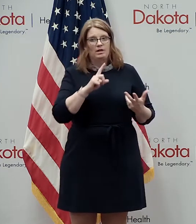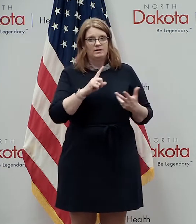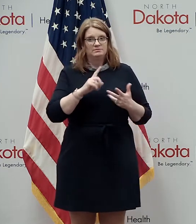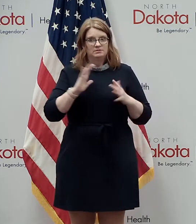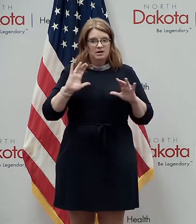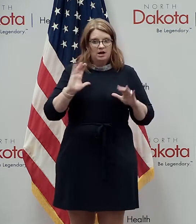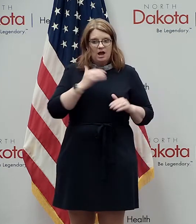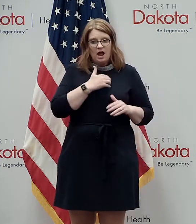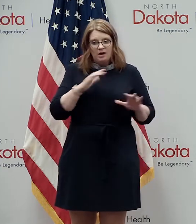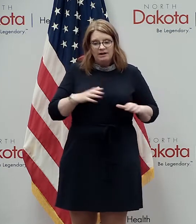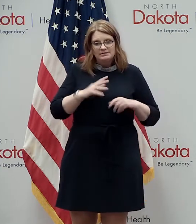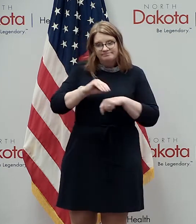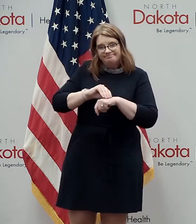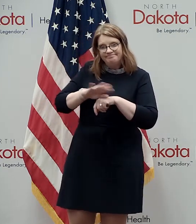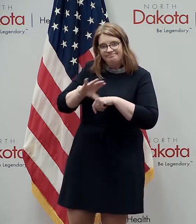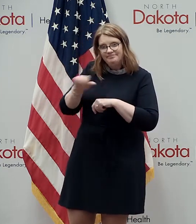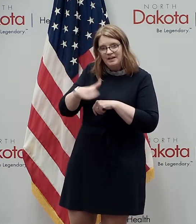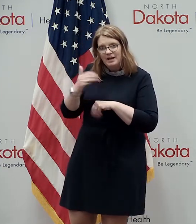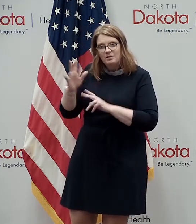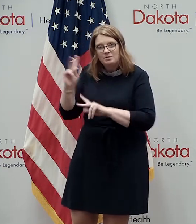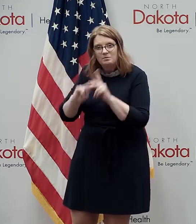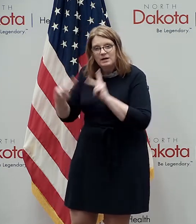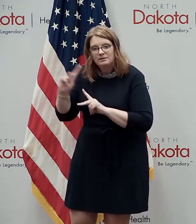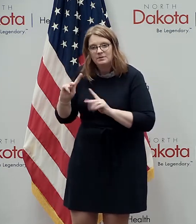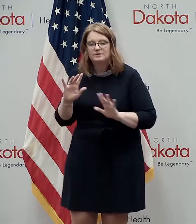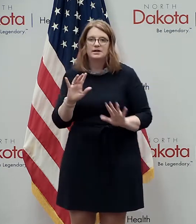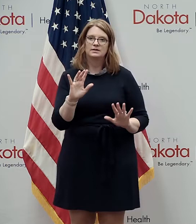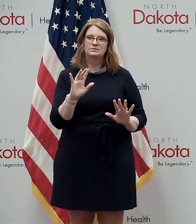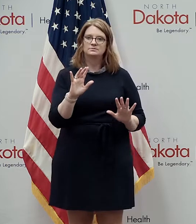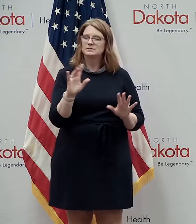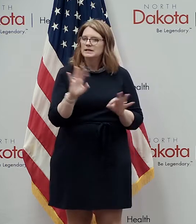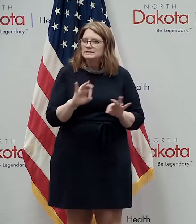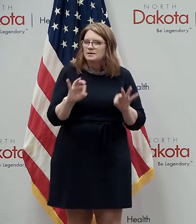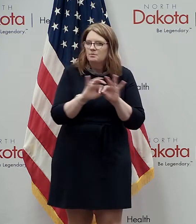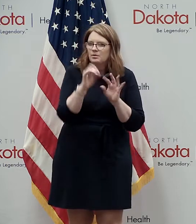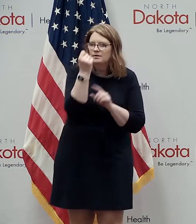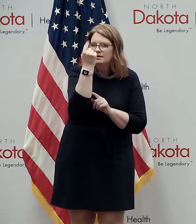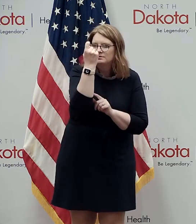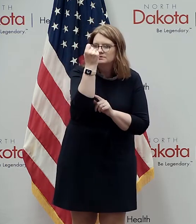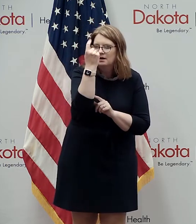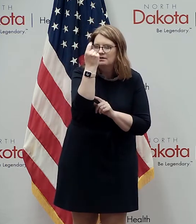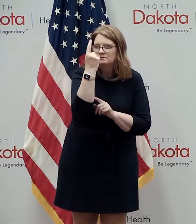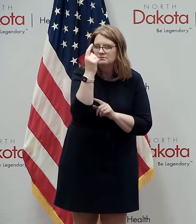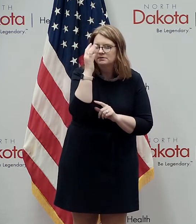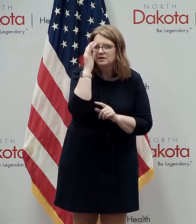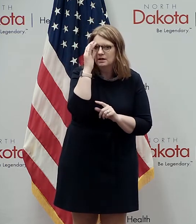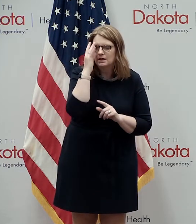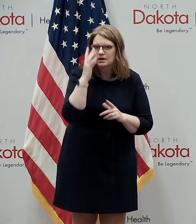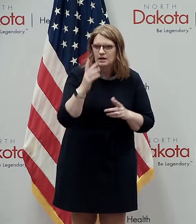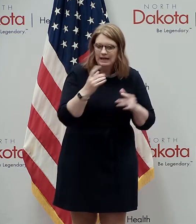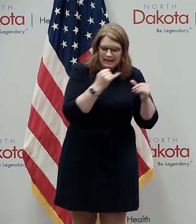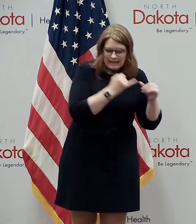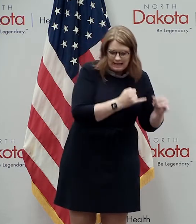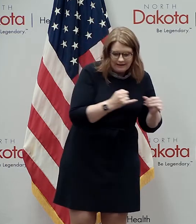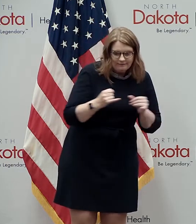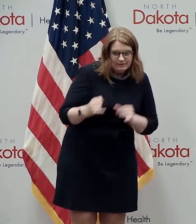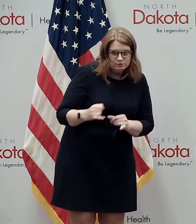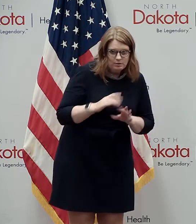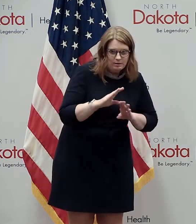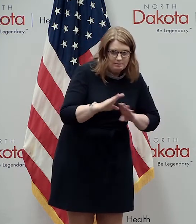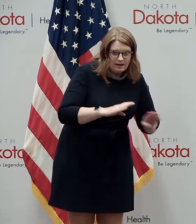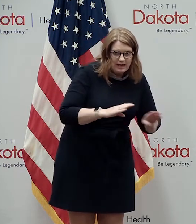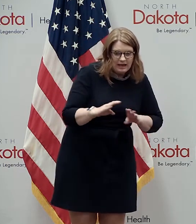affect others and this is particularly important to understand the correlation between what we do individually and what we do